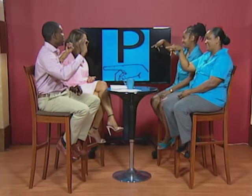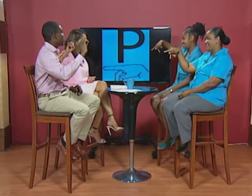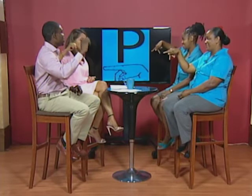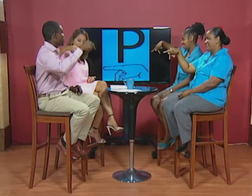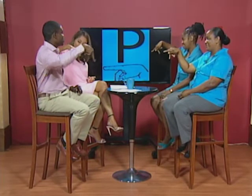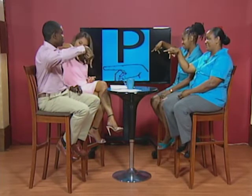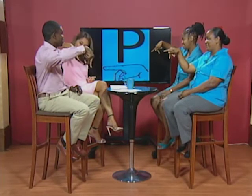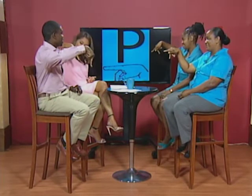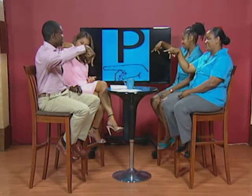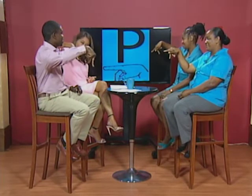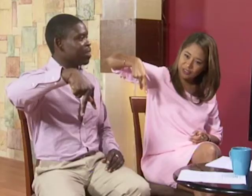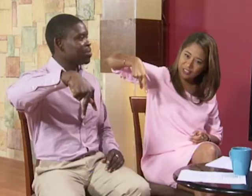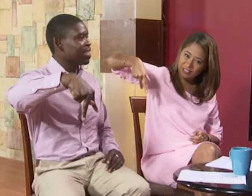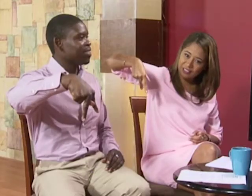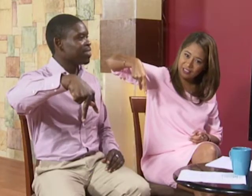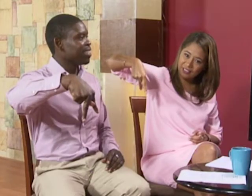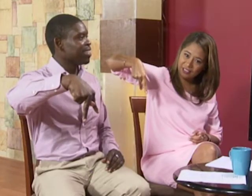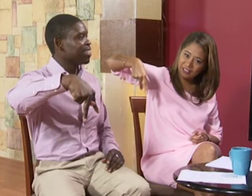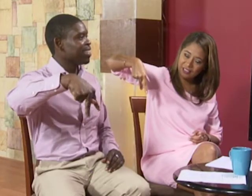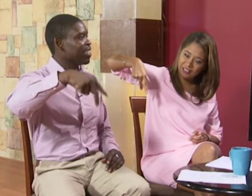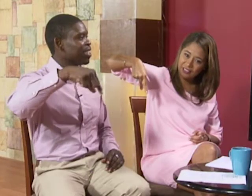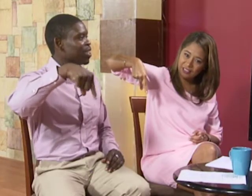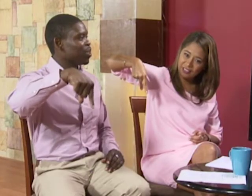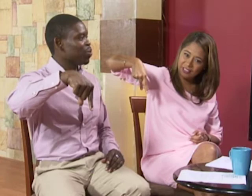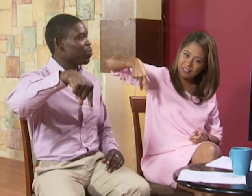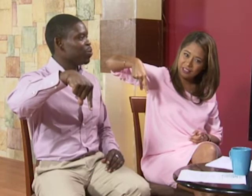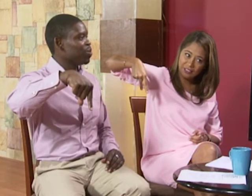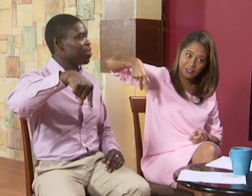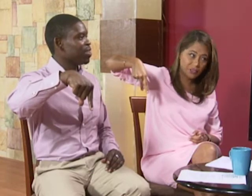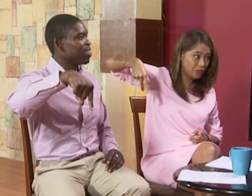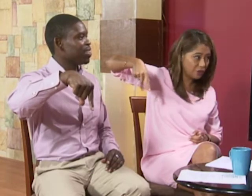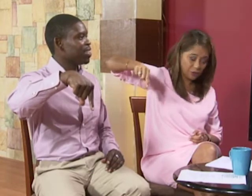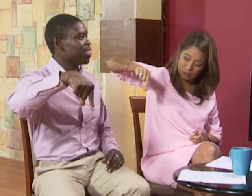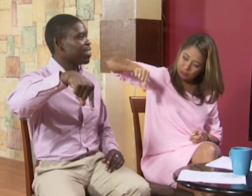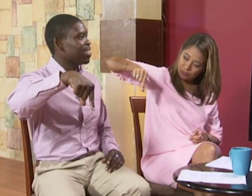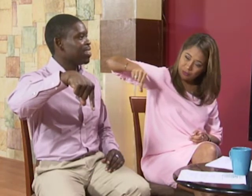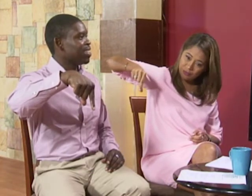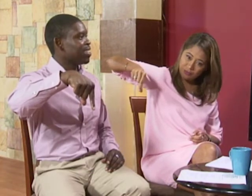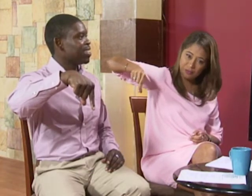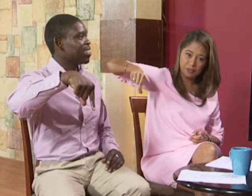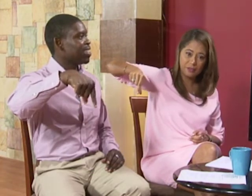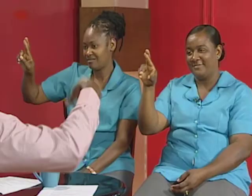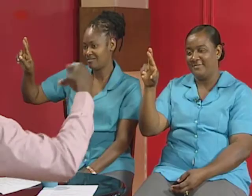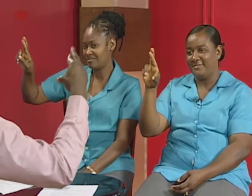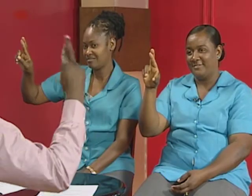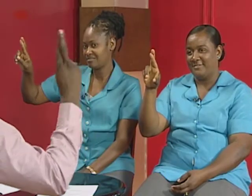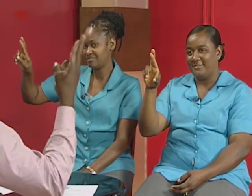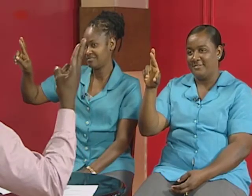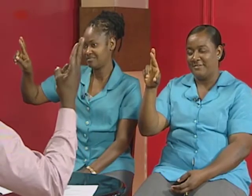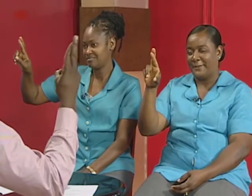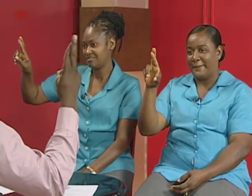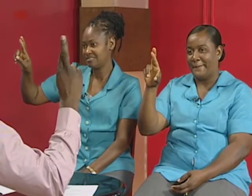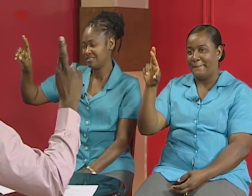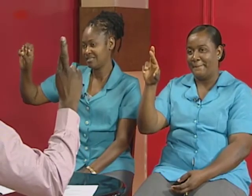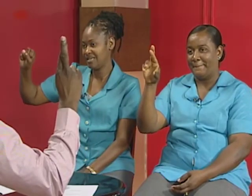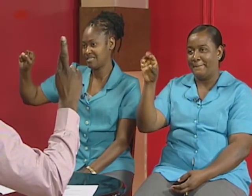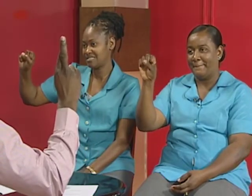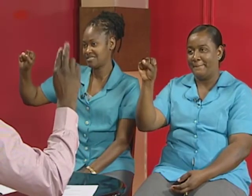p upside down q q q q r r s